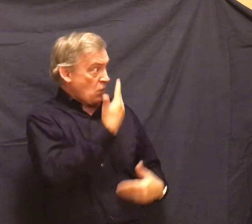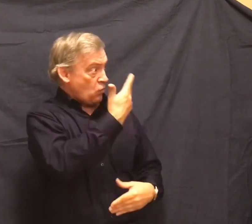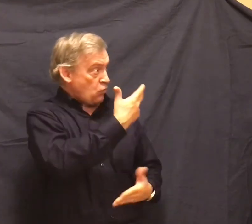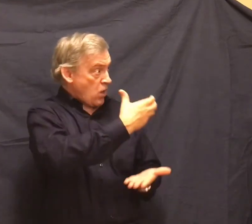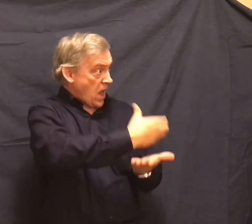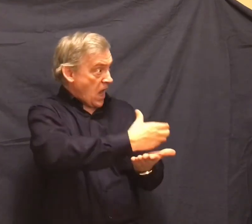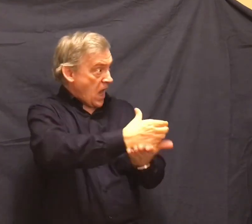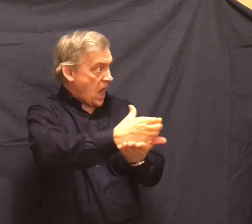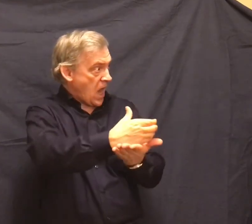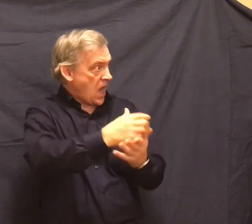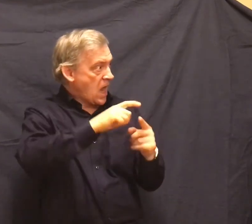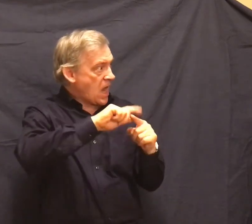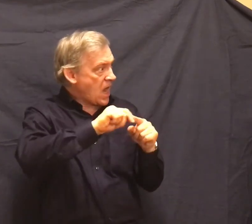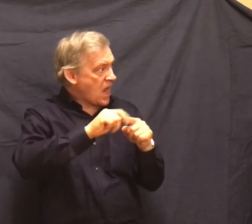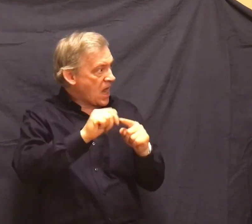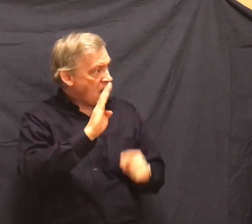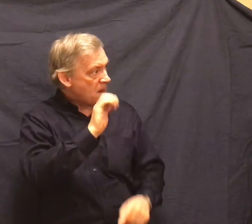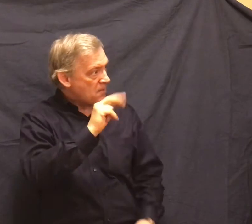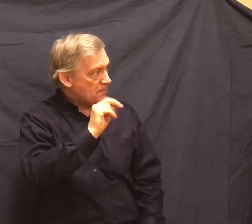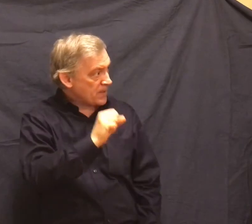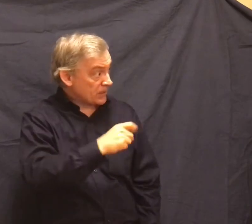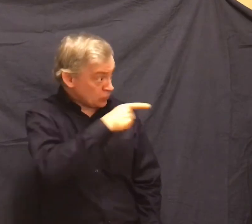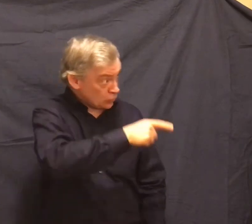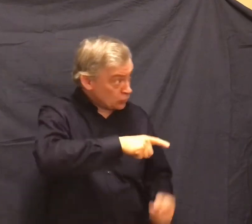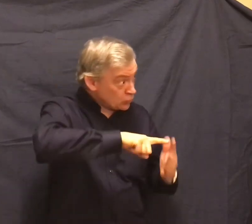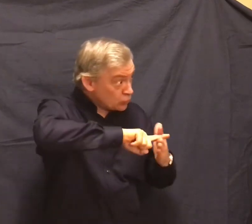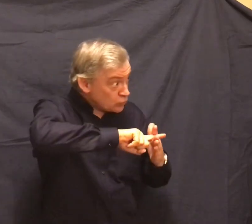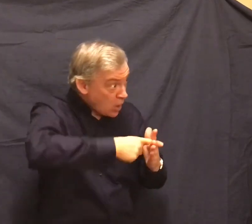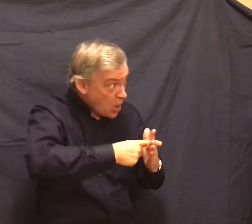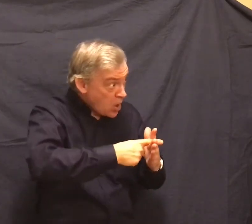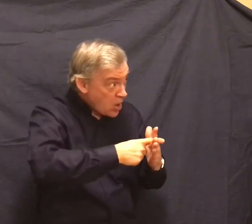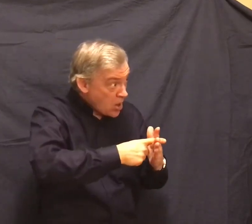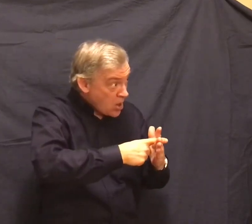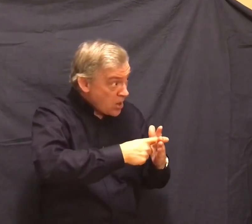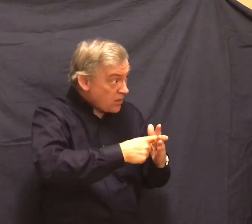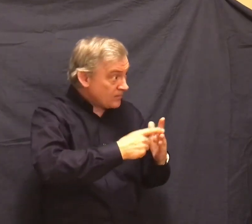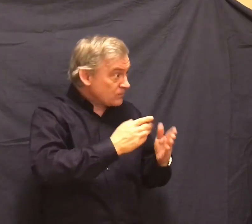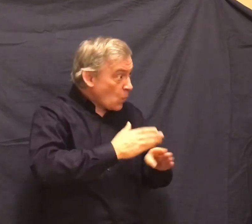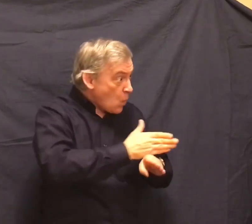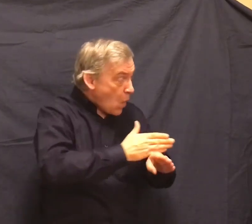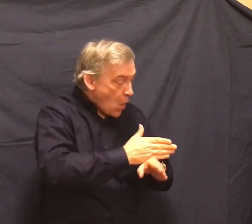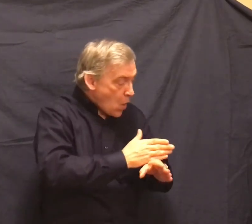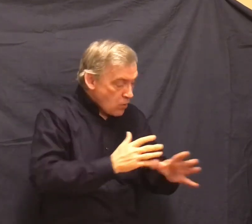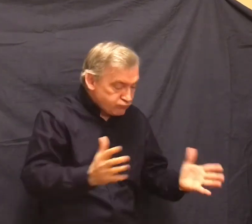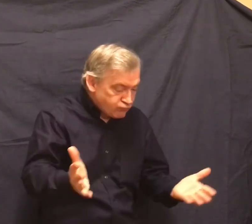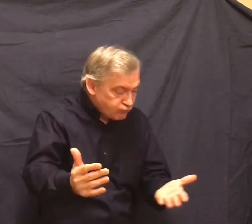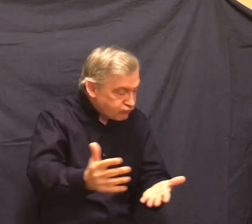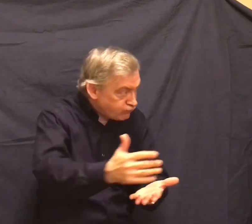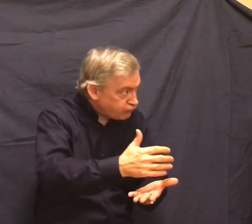fire ready. I'll give you a match when you get the sticks together. Then we'll heat the beans and have supper.